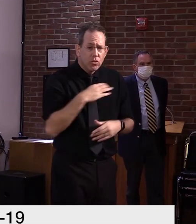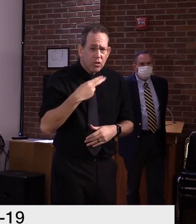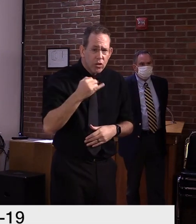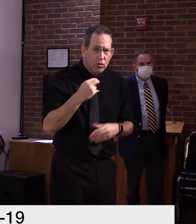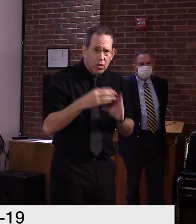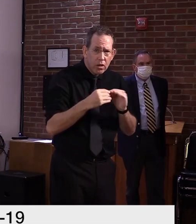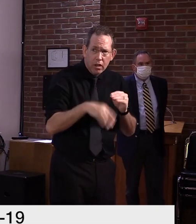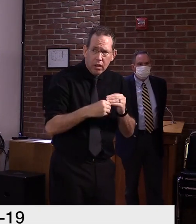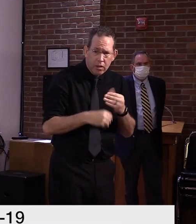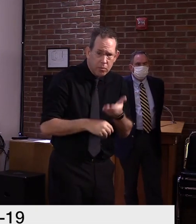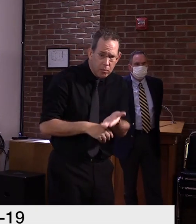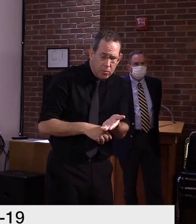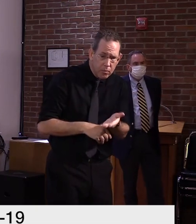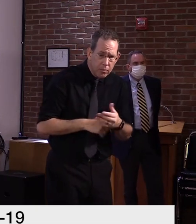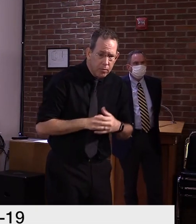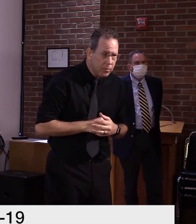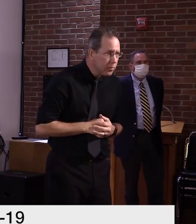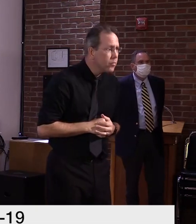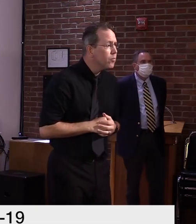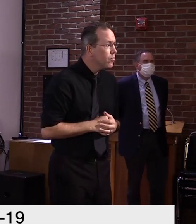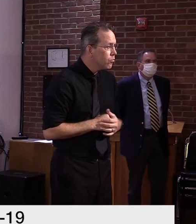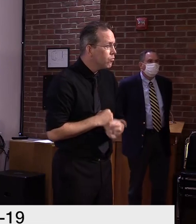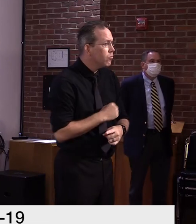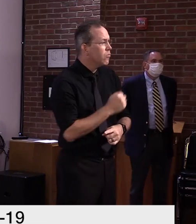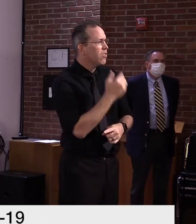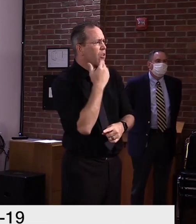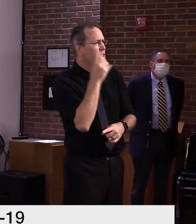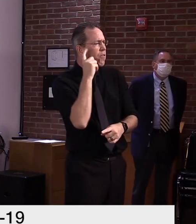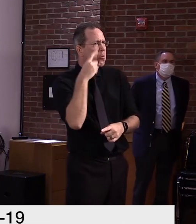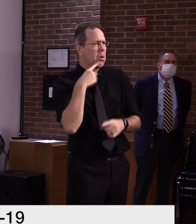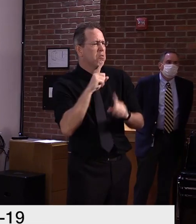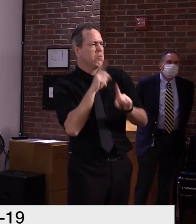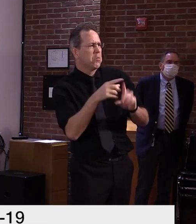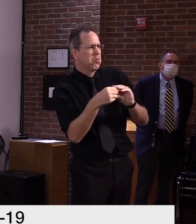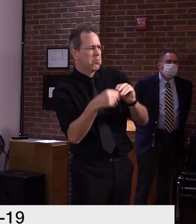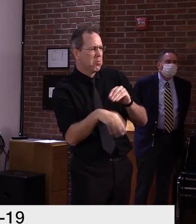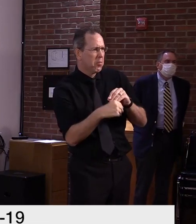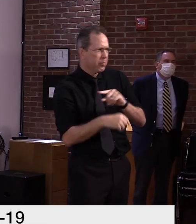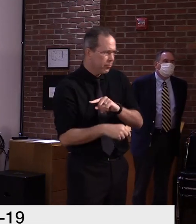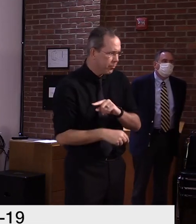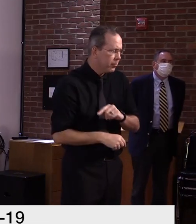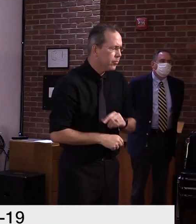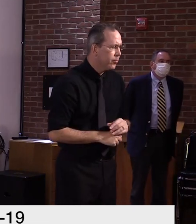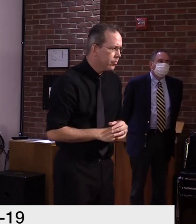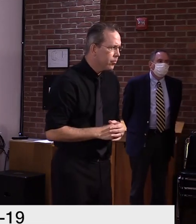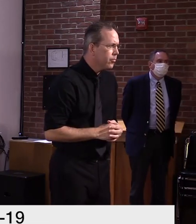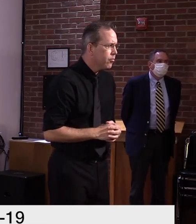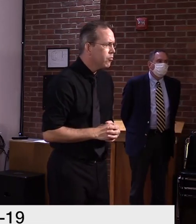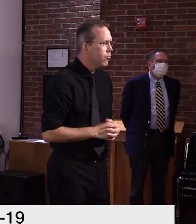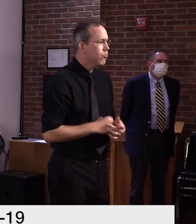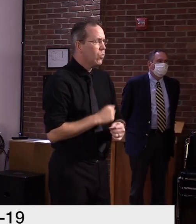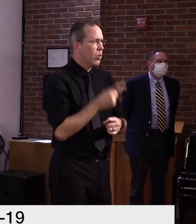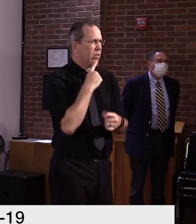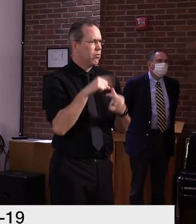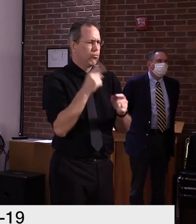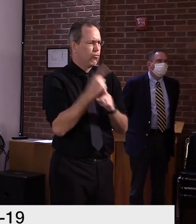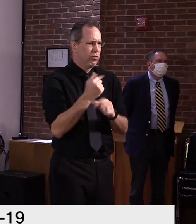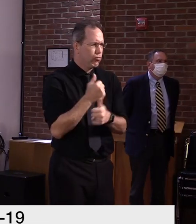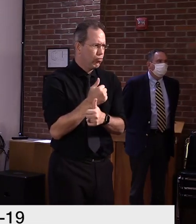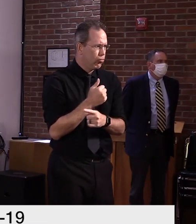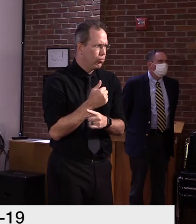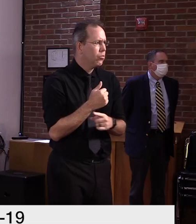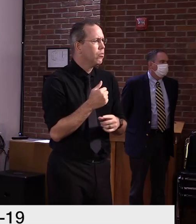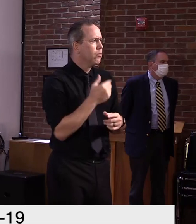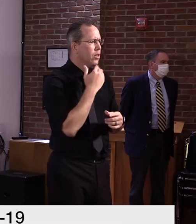Thank you, Governor. The only thing I would add, I think you hit on all the major parts. It will depend